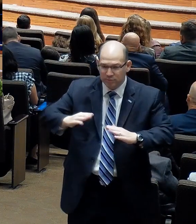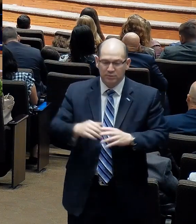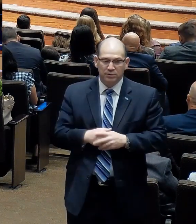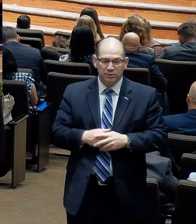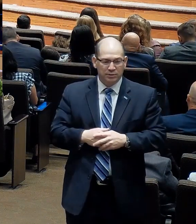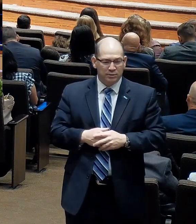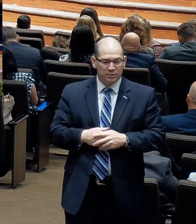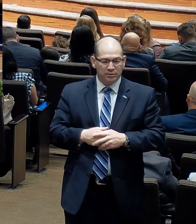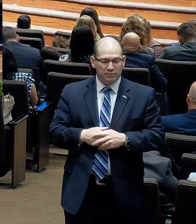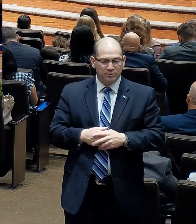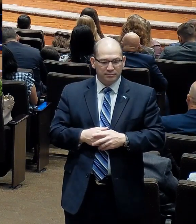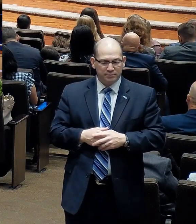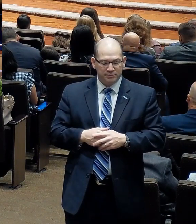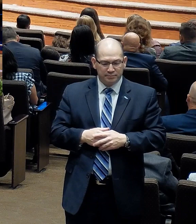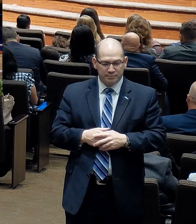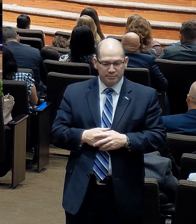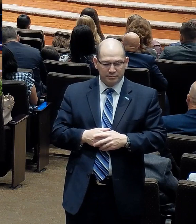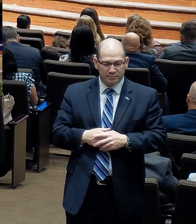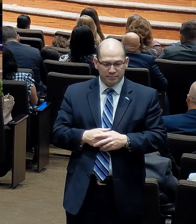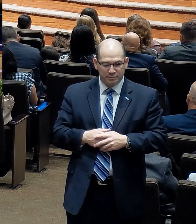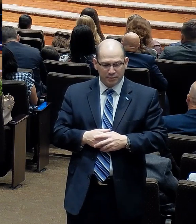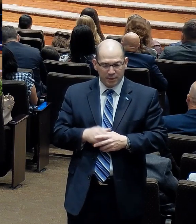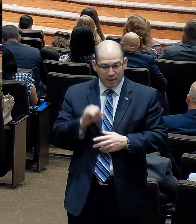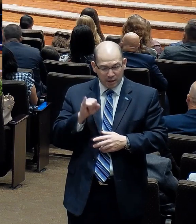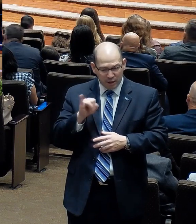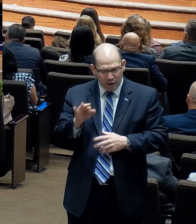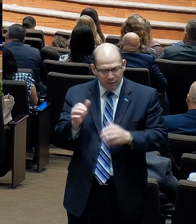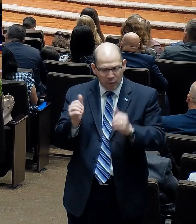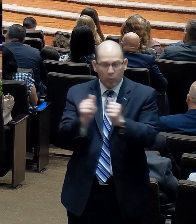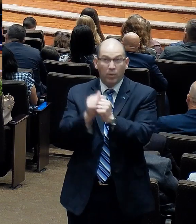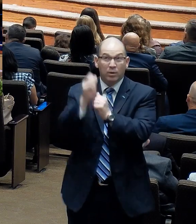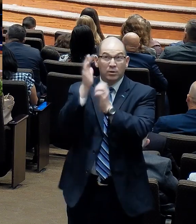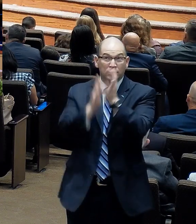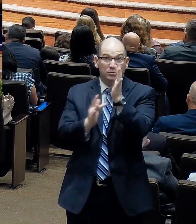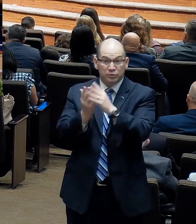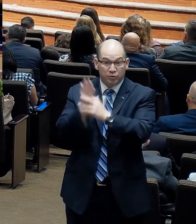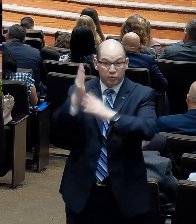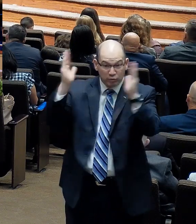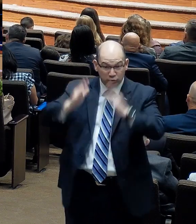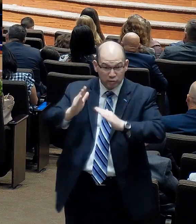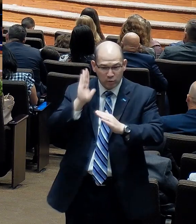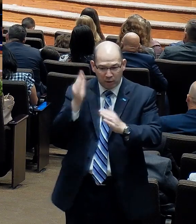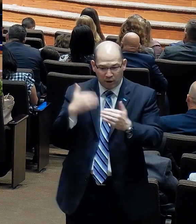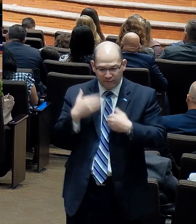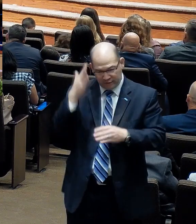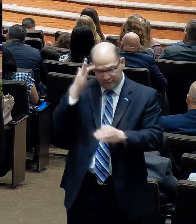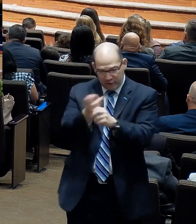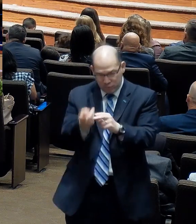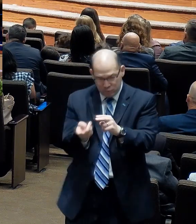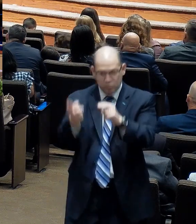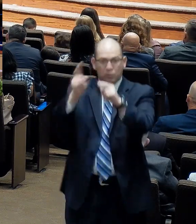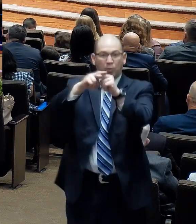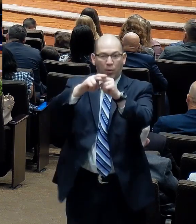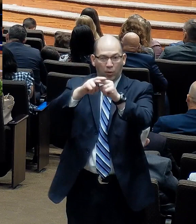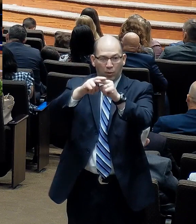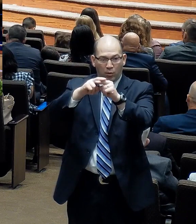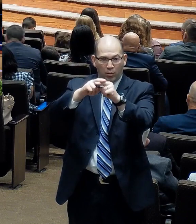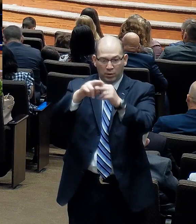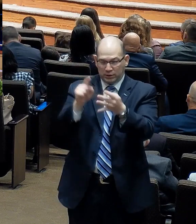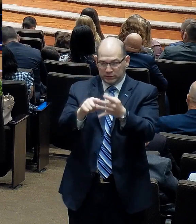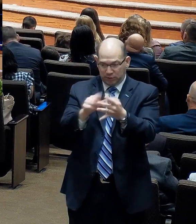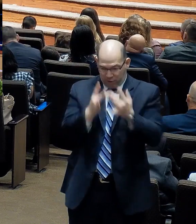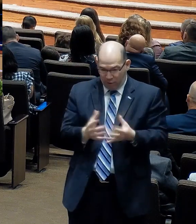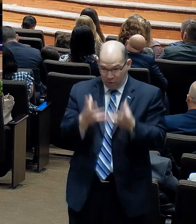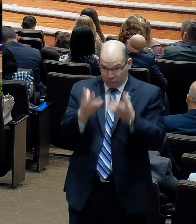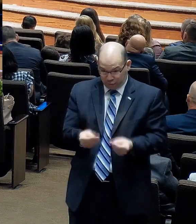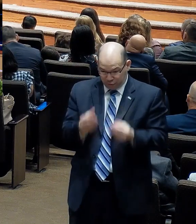From this passage, because if you walk with Jesus through it, it'll strengthen your faith. It can soften your heart. It